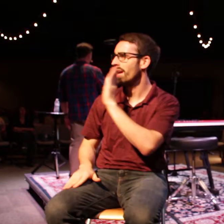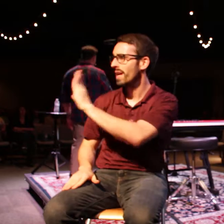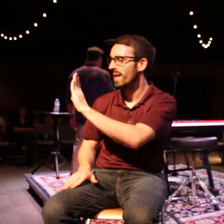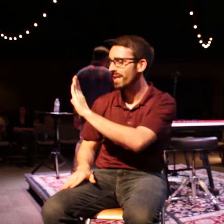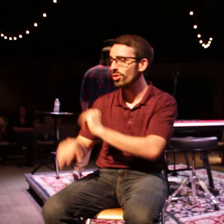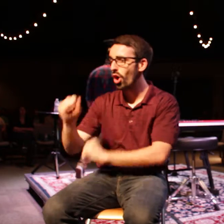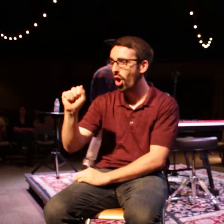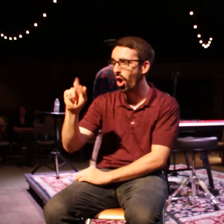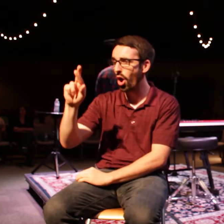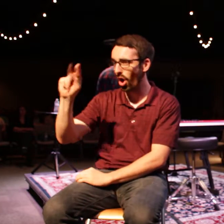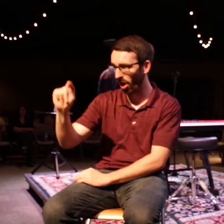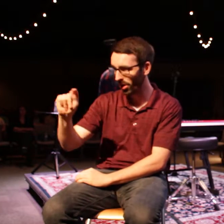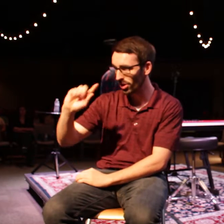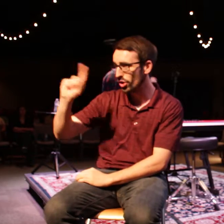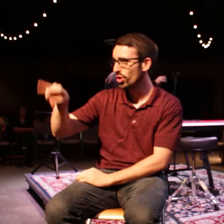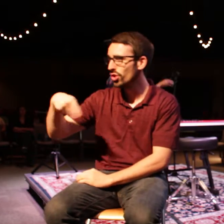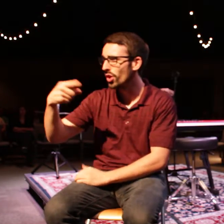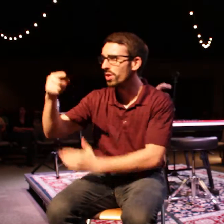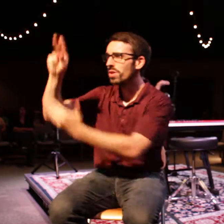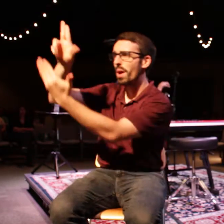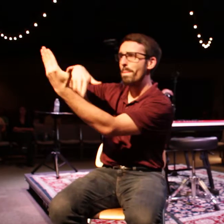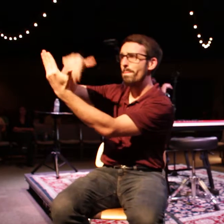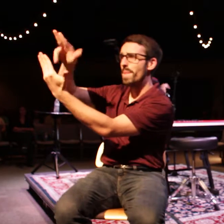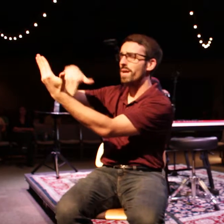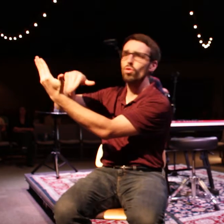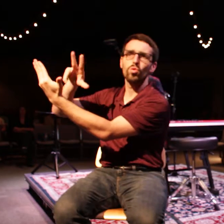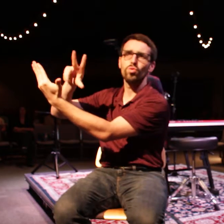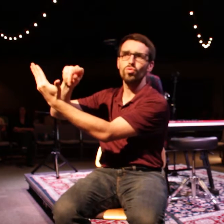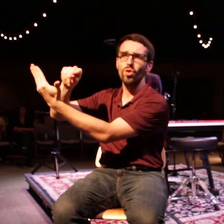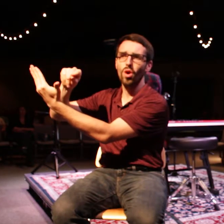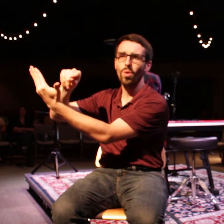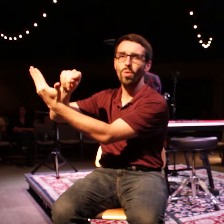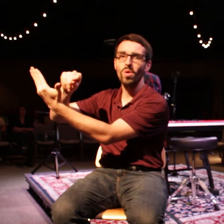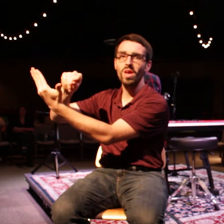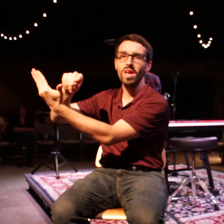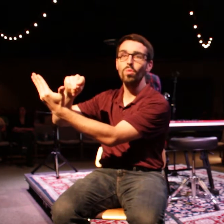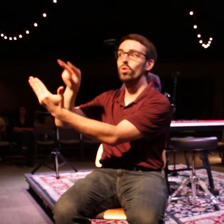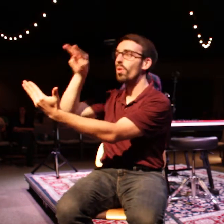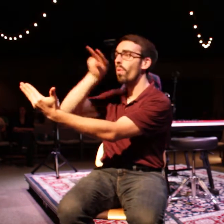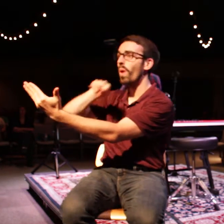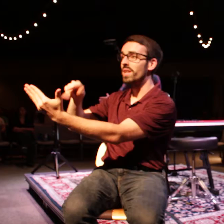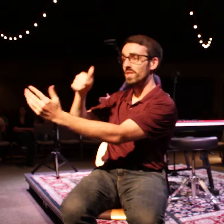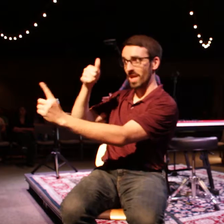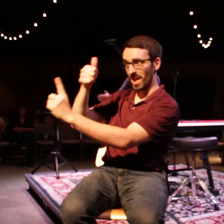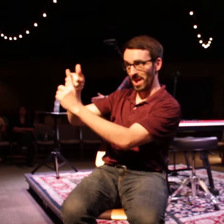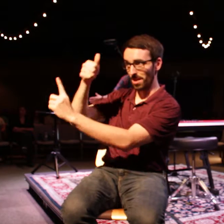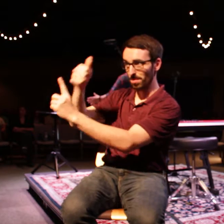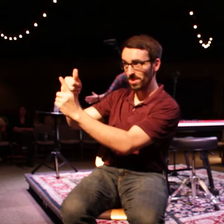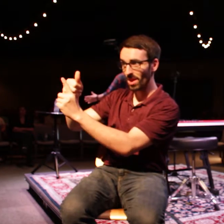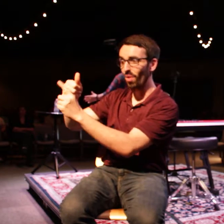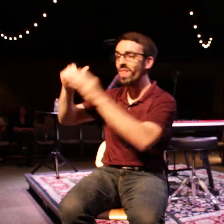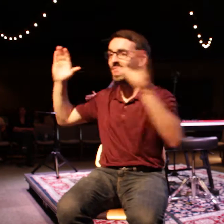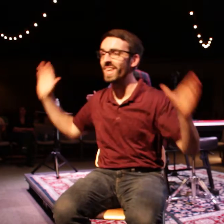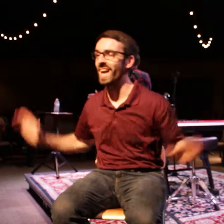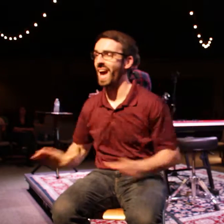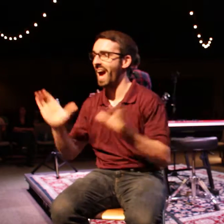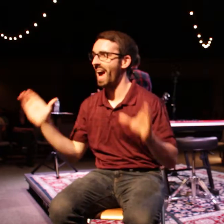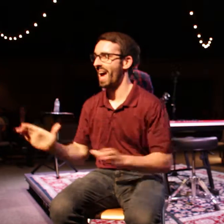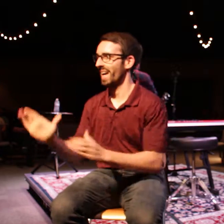paintings. The actual art was watching Bob paint the paintings. That was the real art. It was